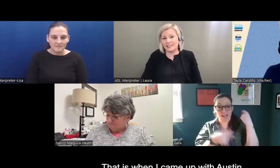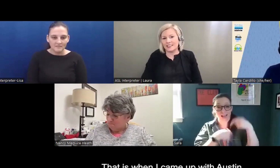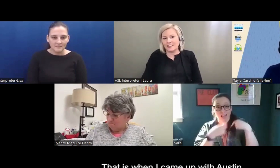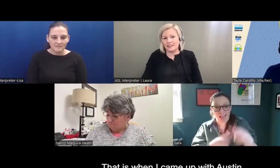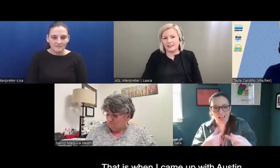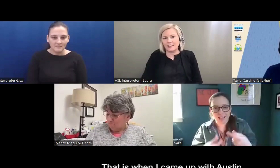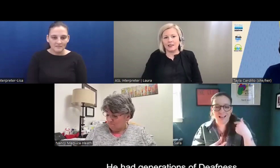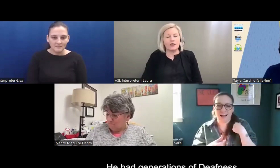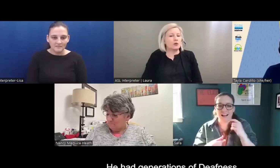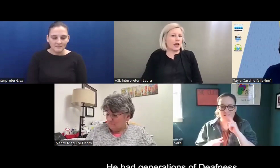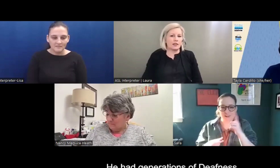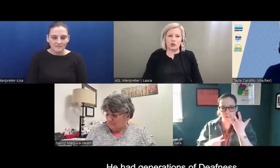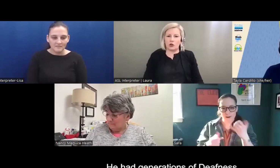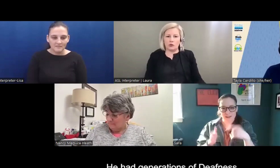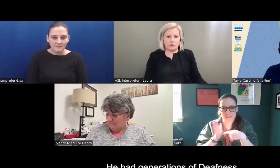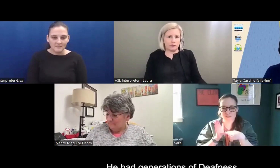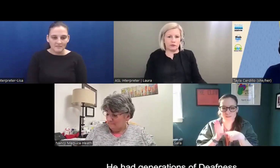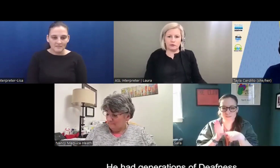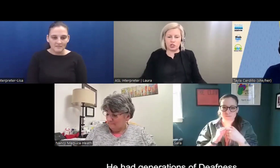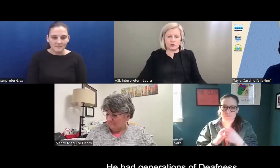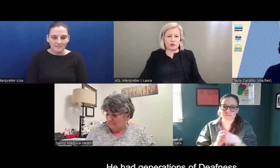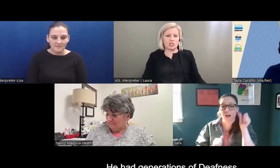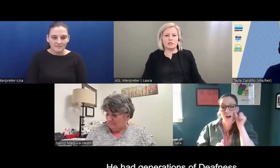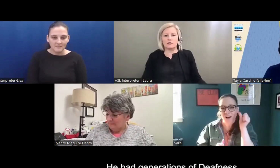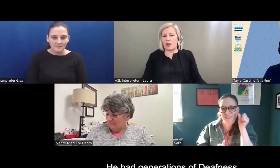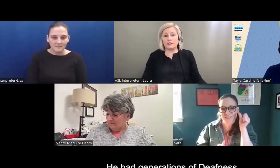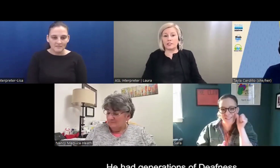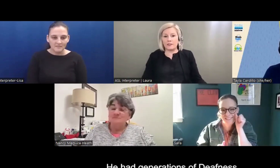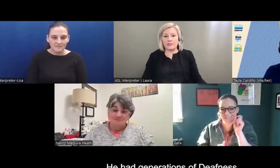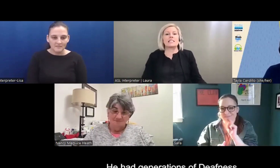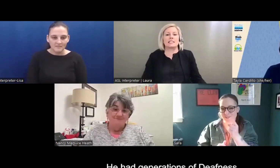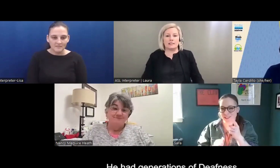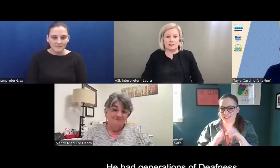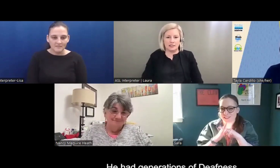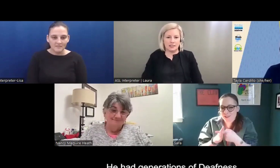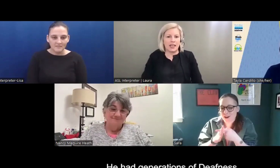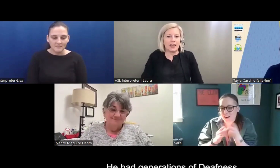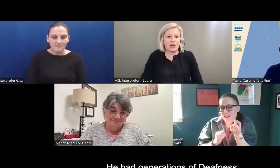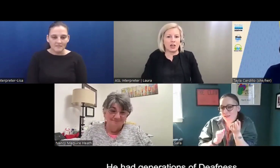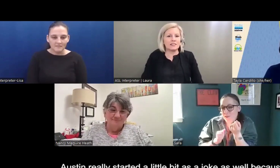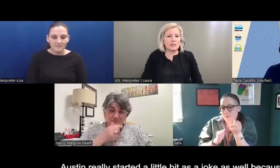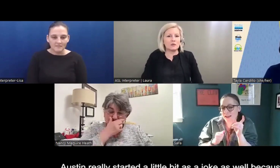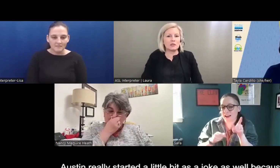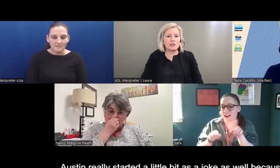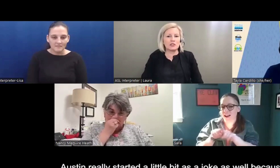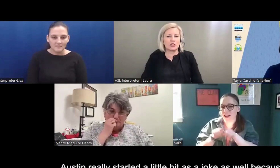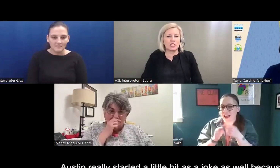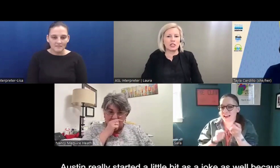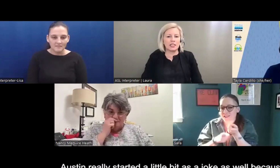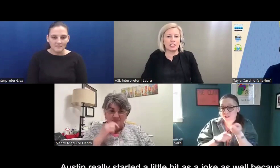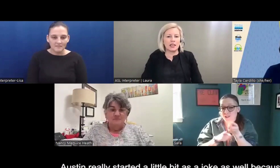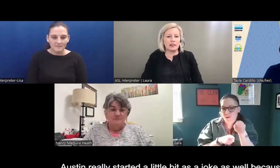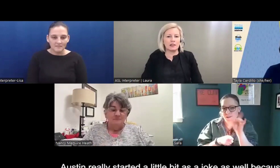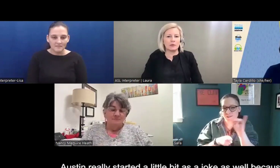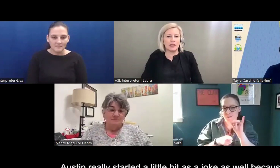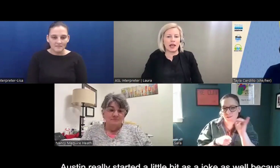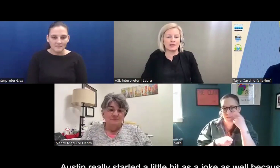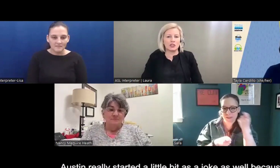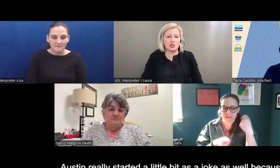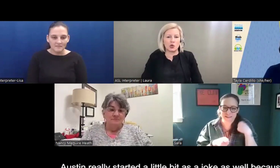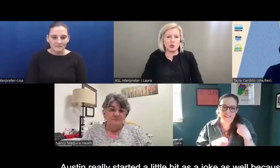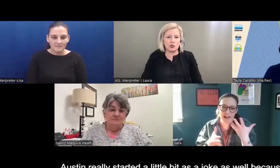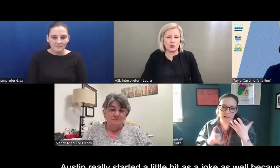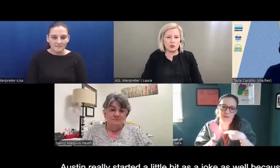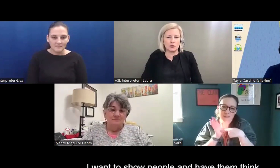who had, you know, generation of deafness and Austin really started a little bit